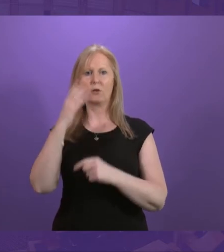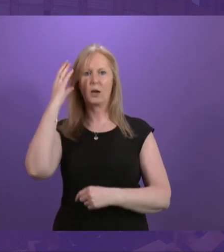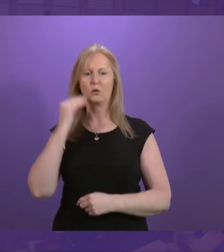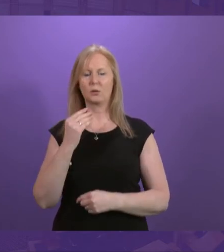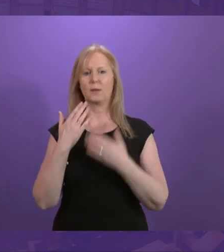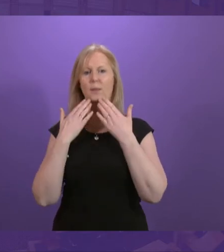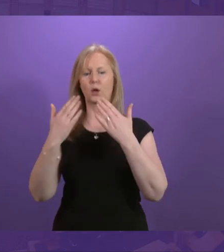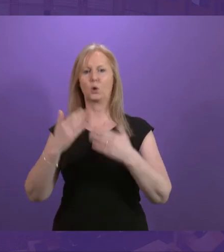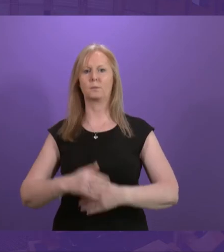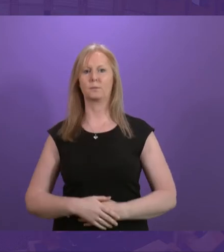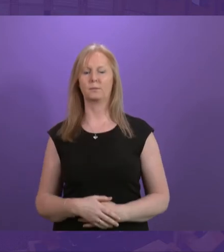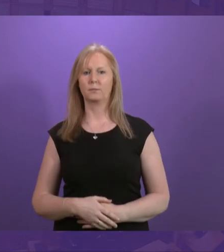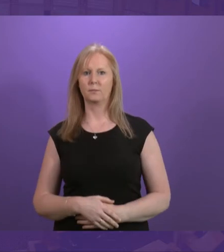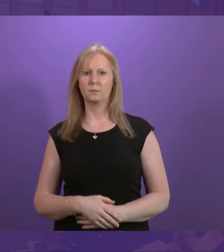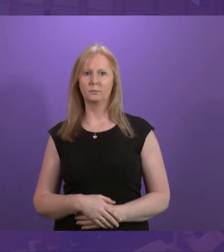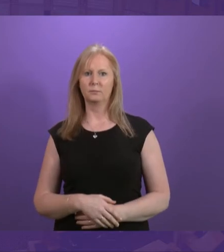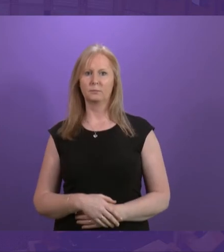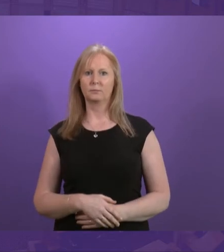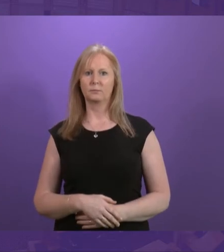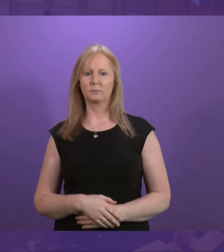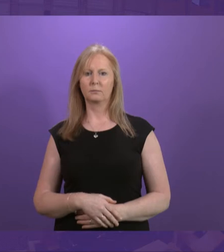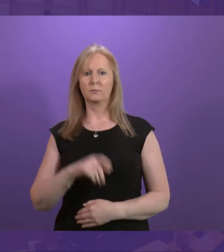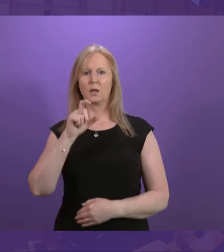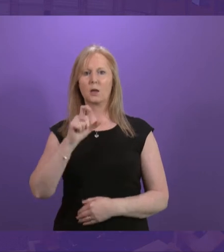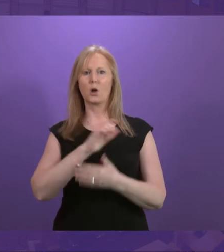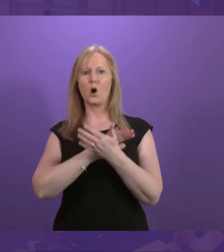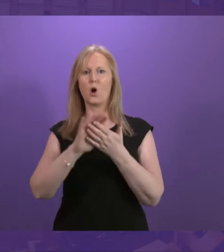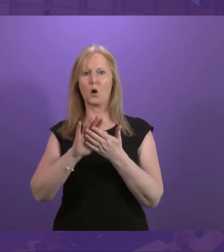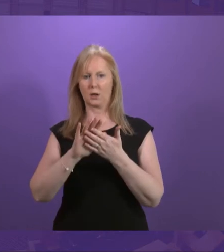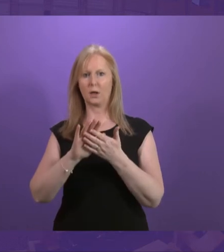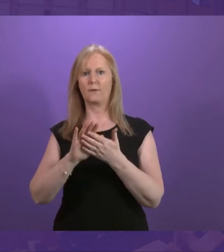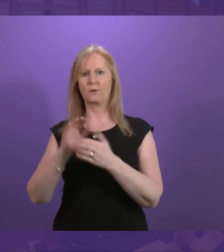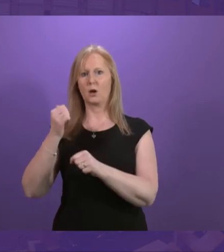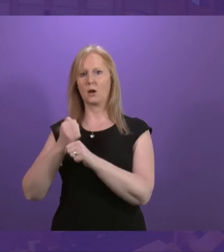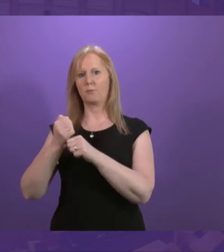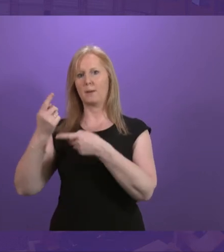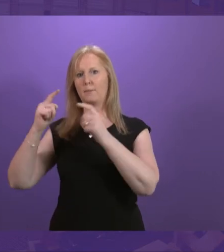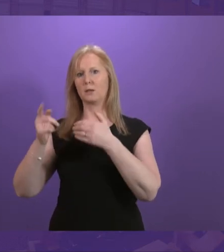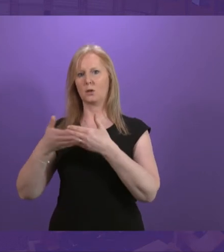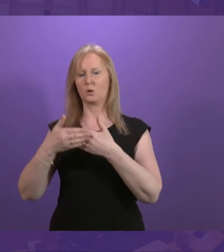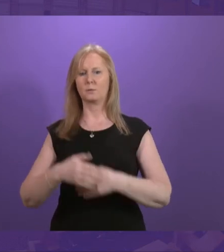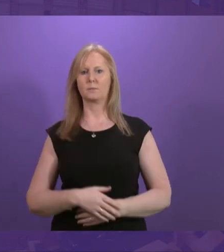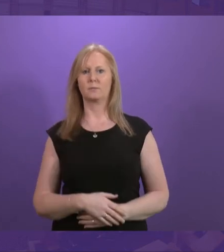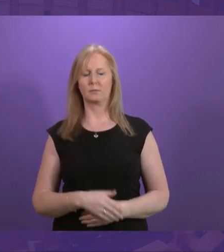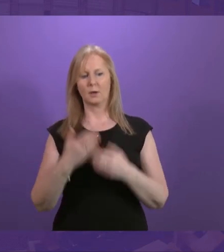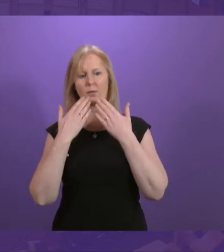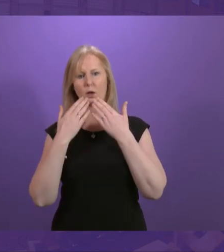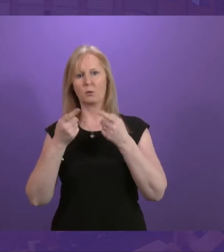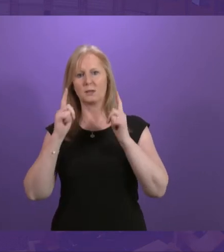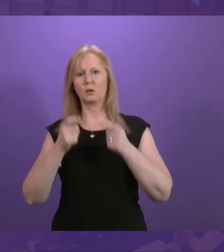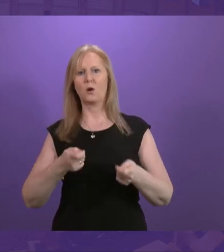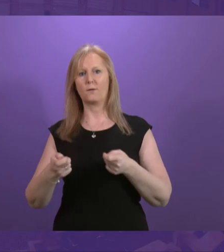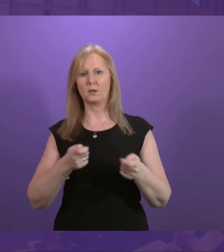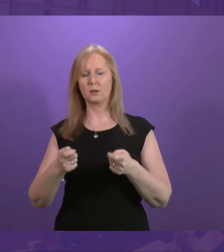Thank you. Thank you very much. I now call on Claire Hawkey to close for the Government Minister, please. Thank you, Presiding Officer.